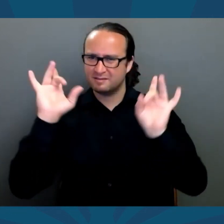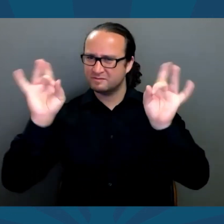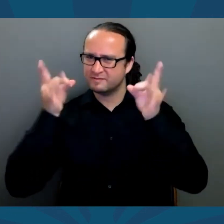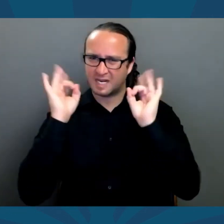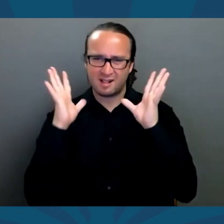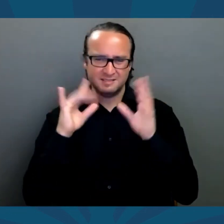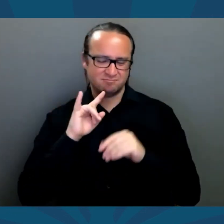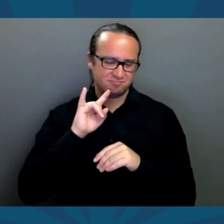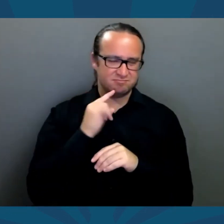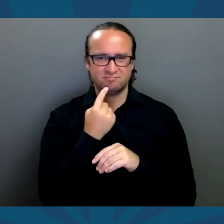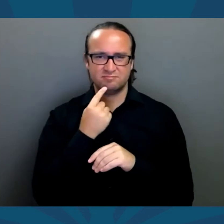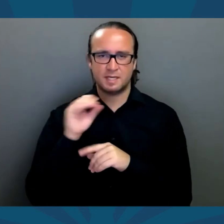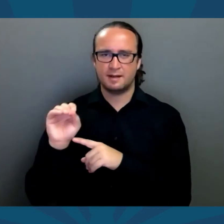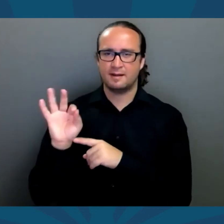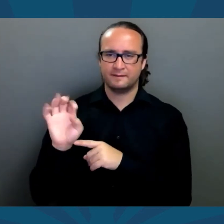offenders to prison.